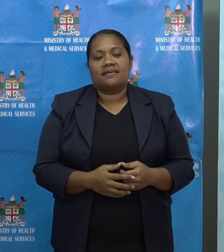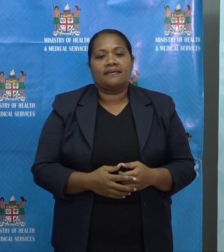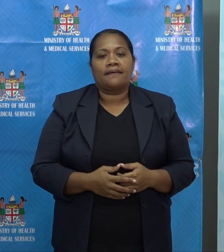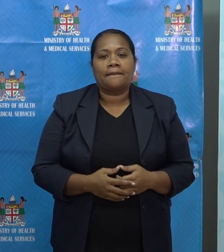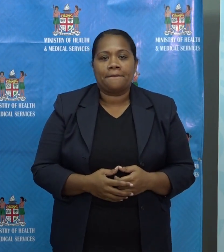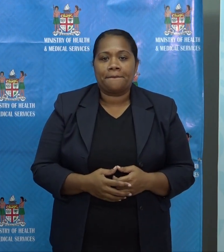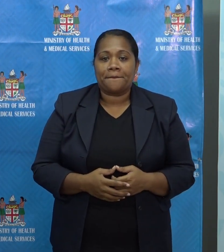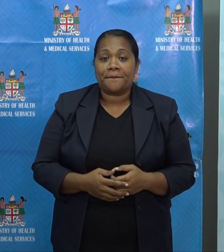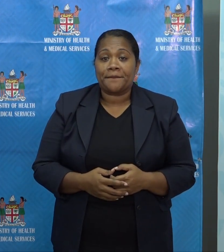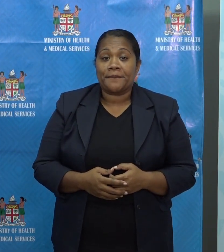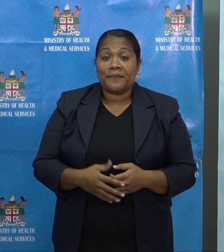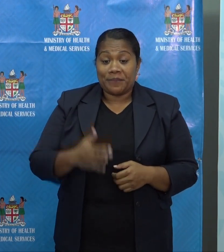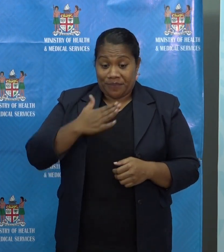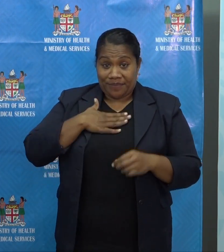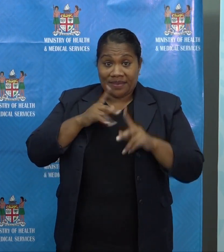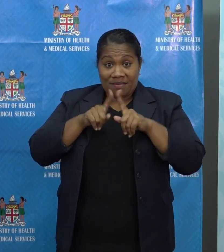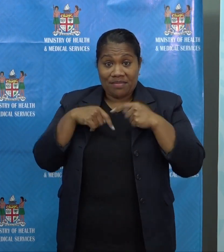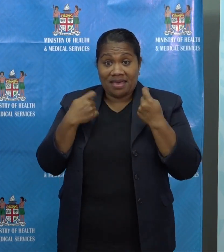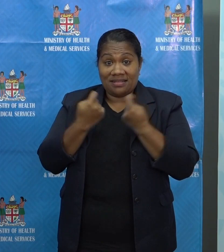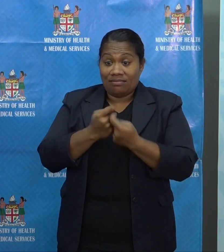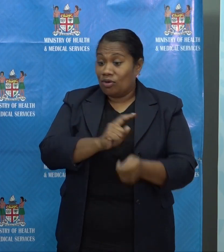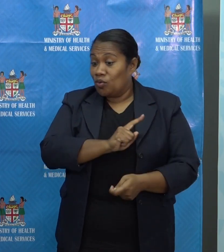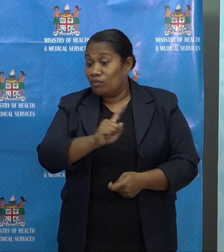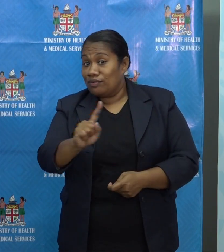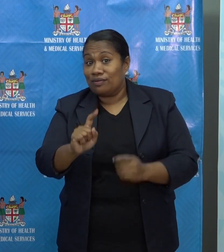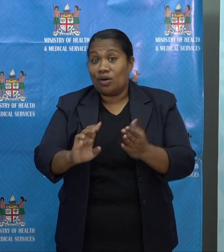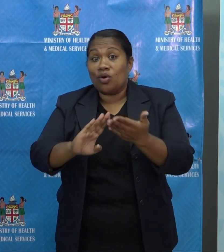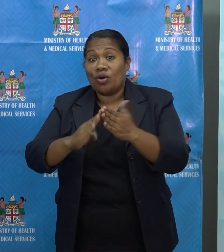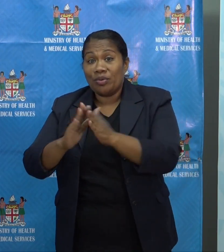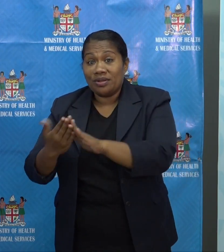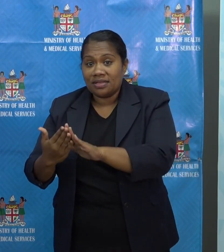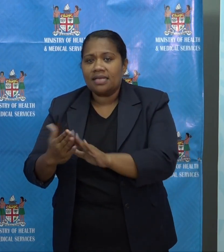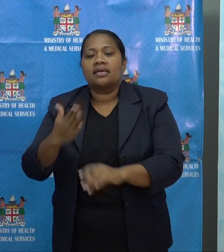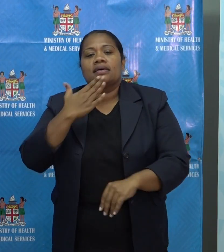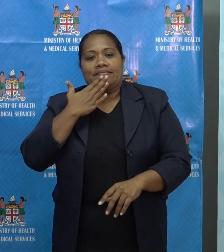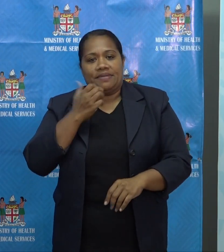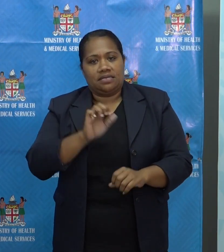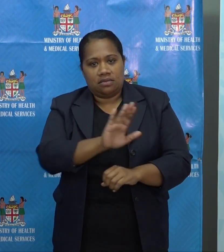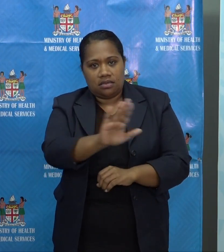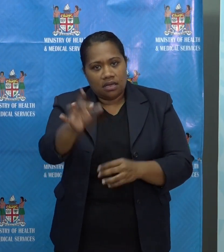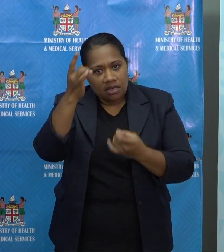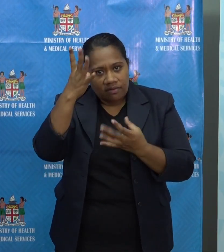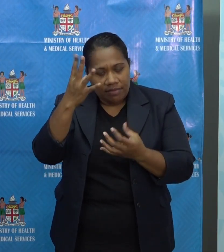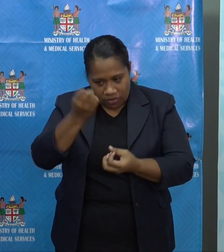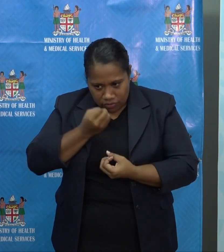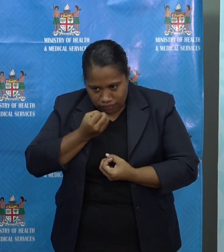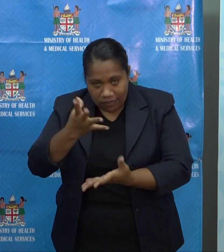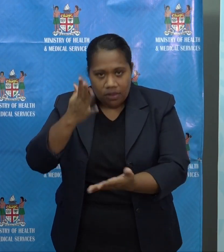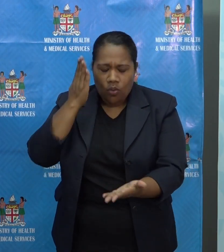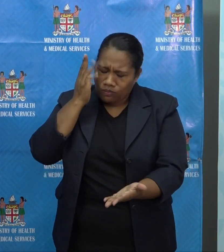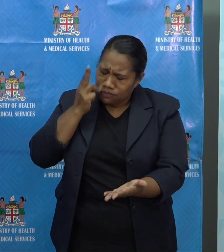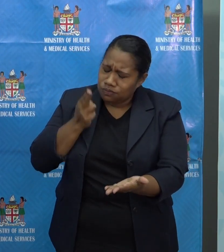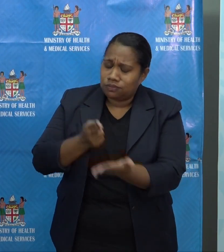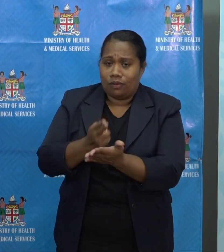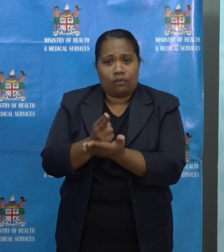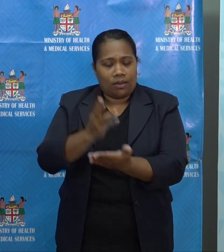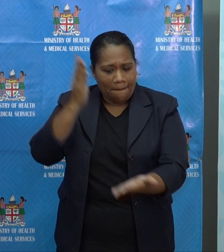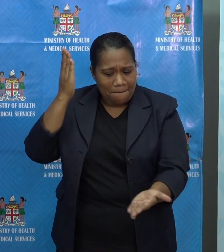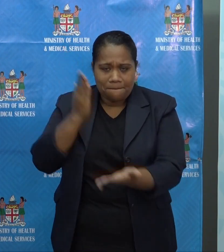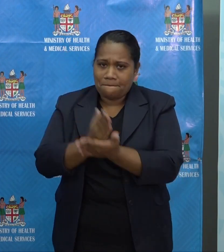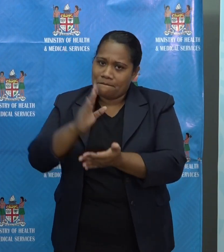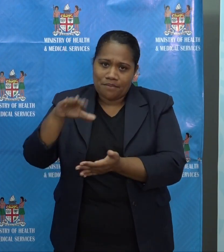When my teams are in the community, please be honest with them about how you're feeling, where you've been.